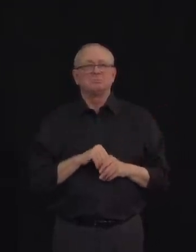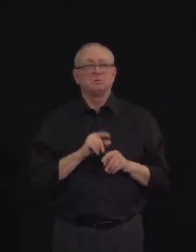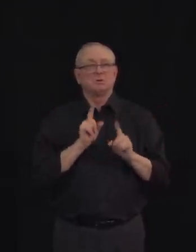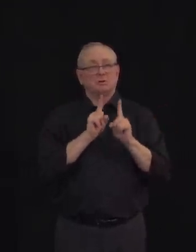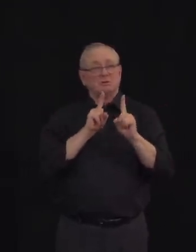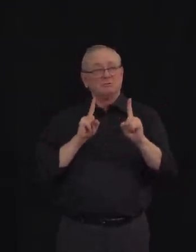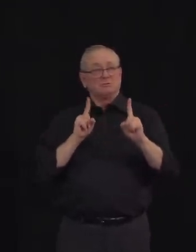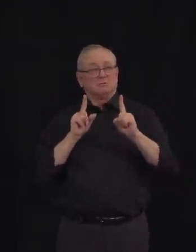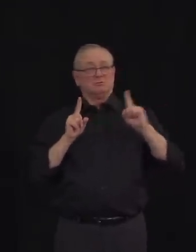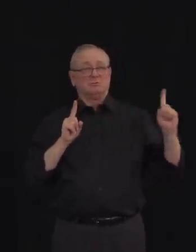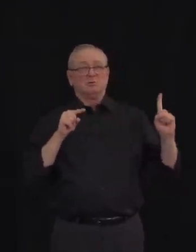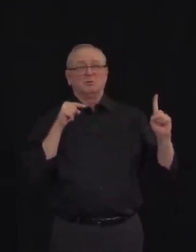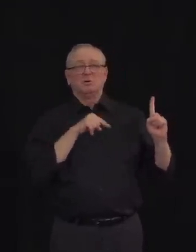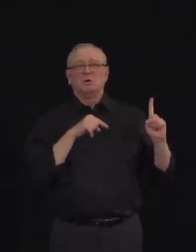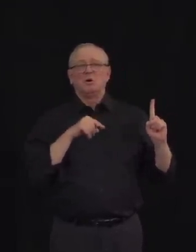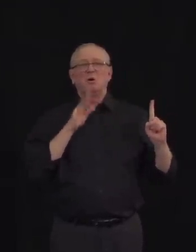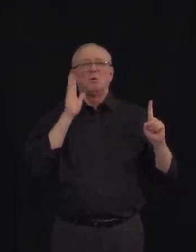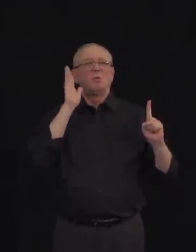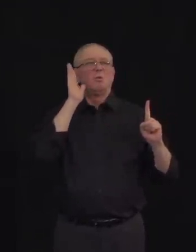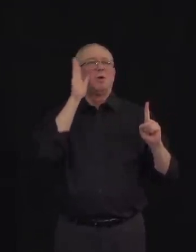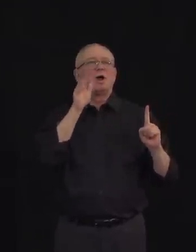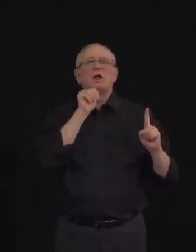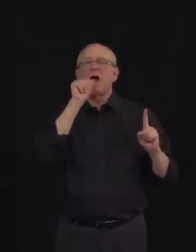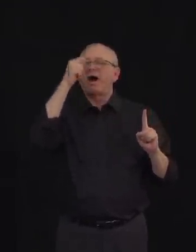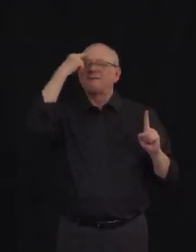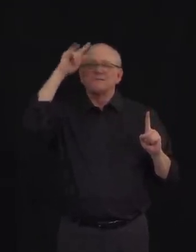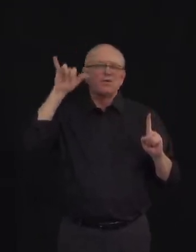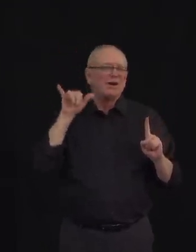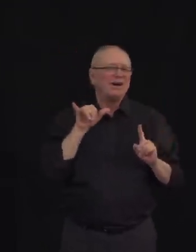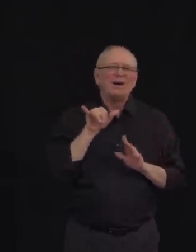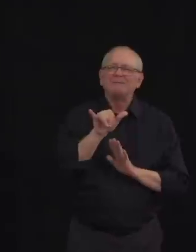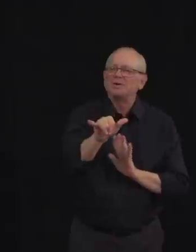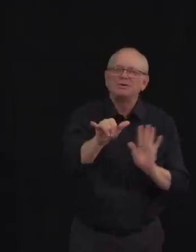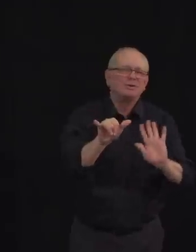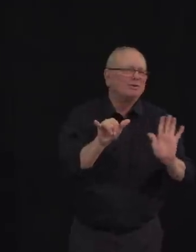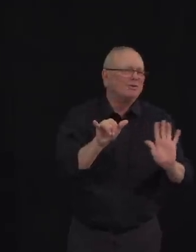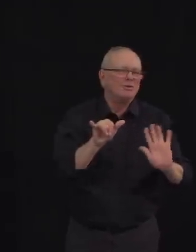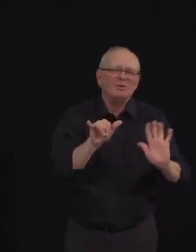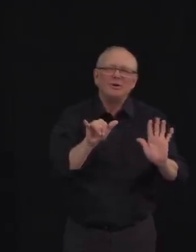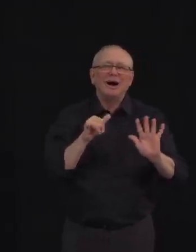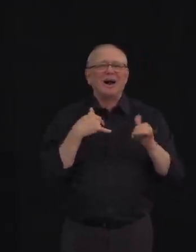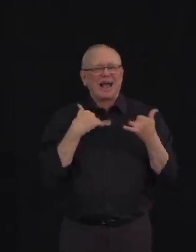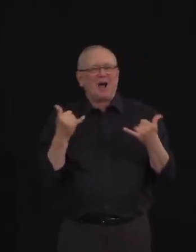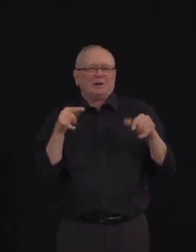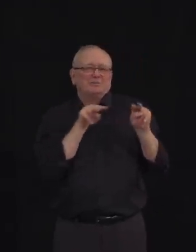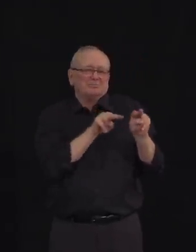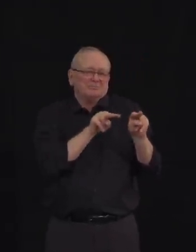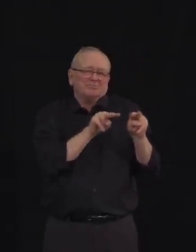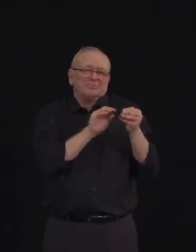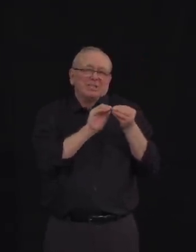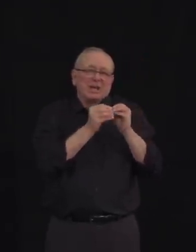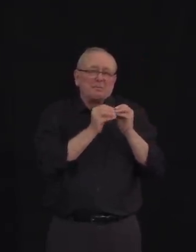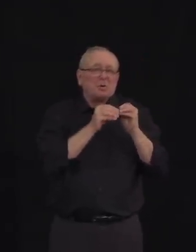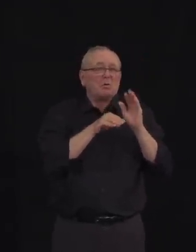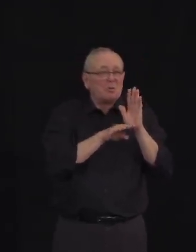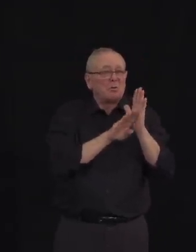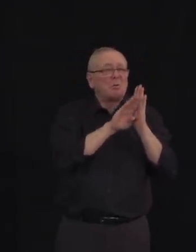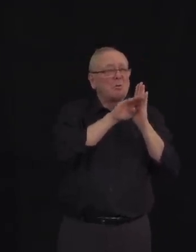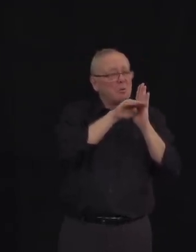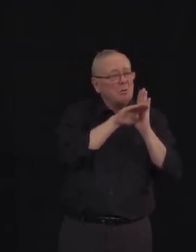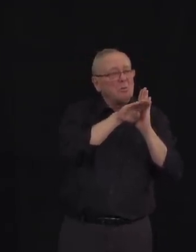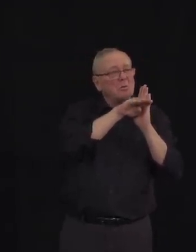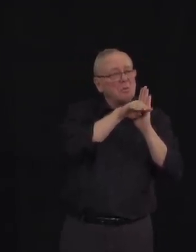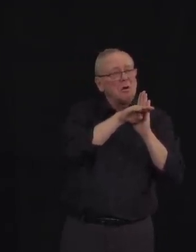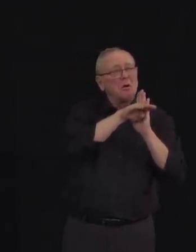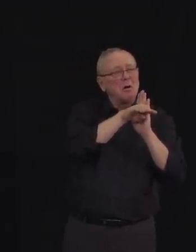not last forever. We are watching our numbers closely and we are in active discussions about what kinds of things